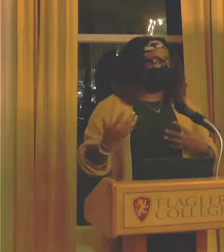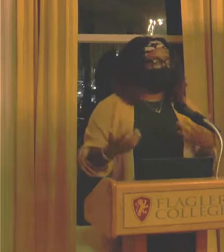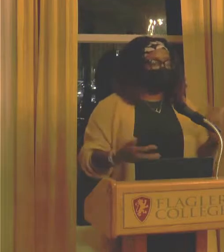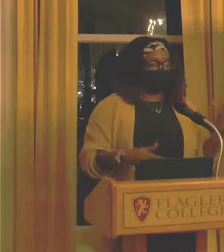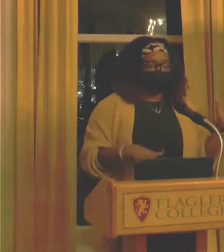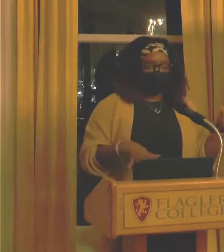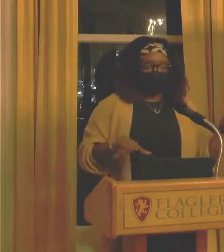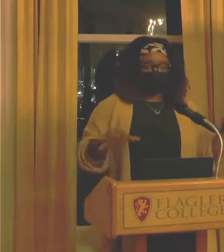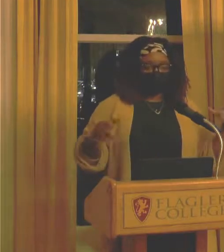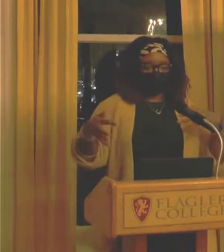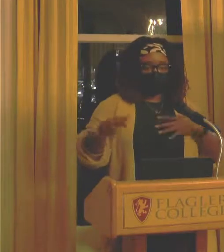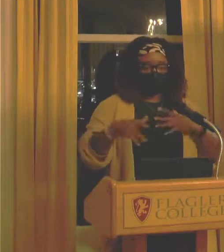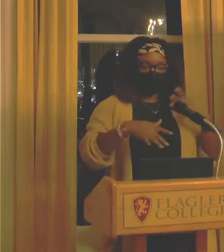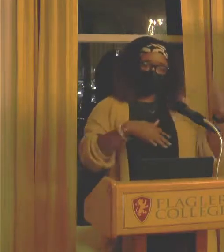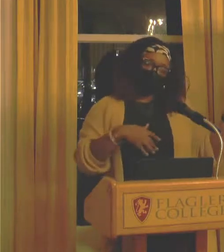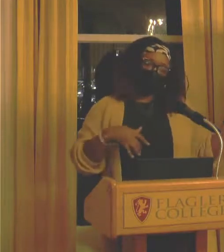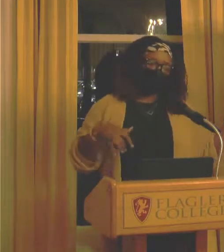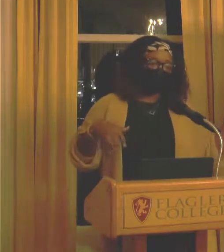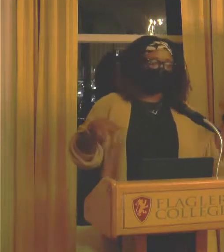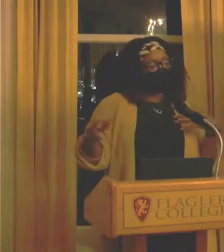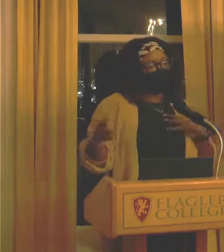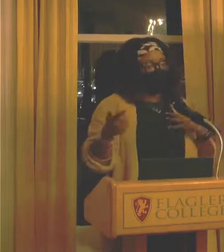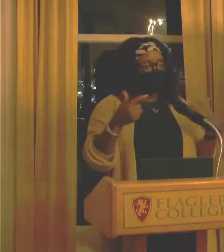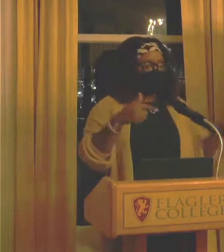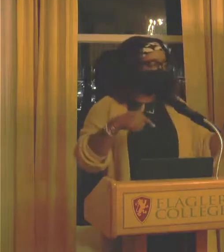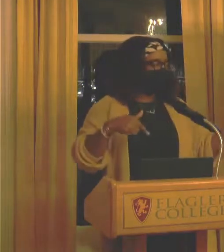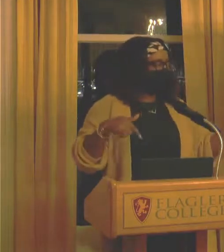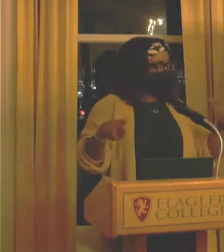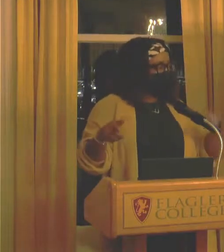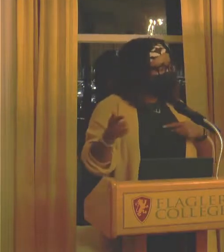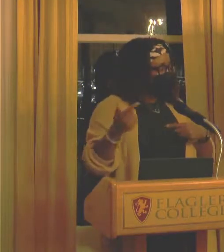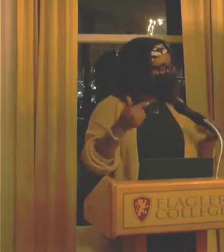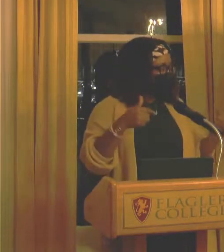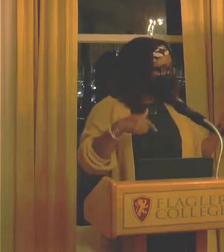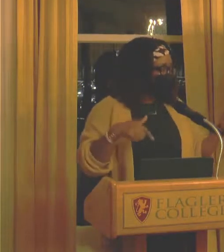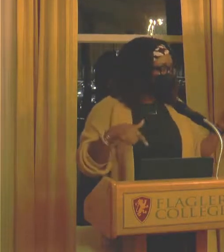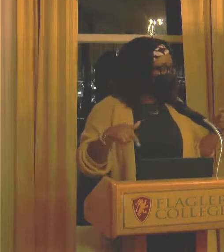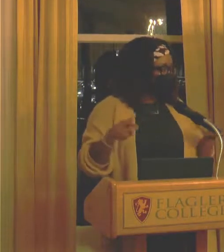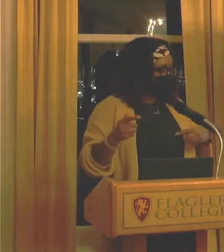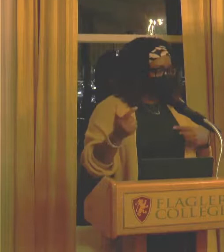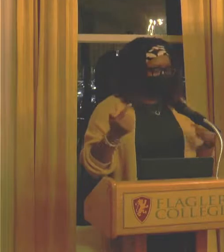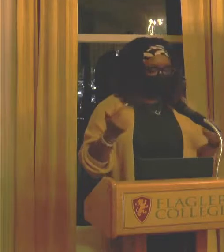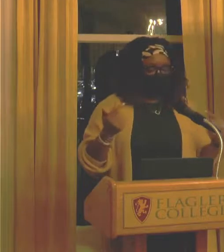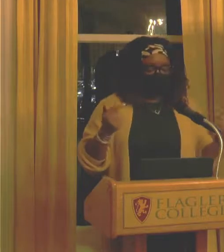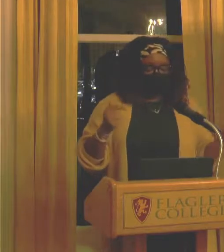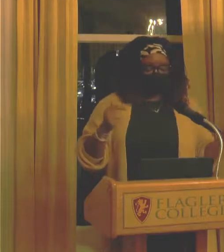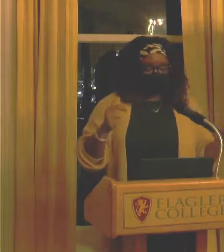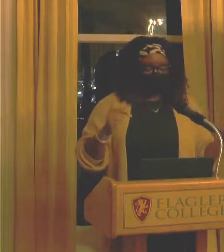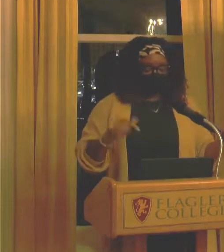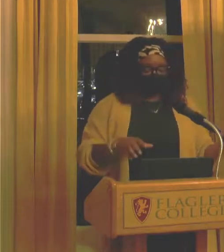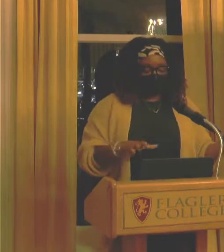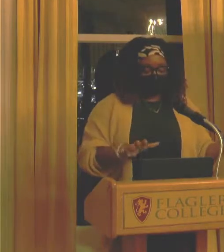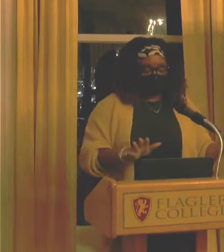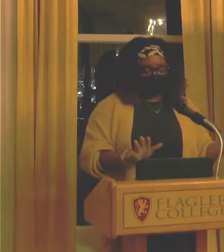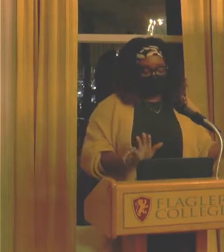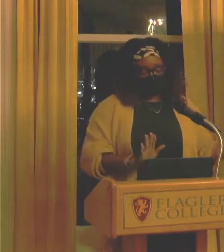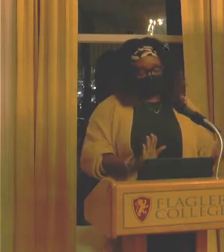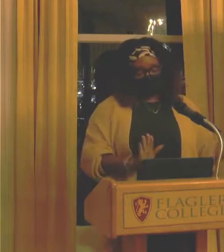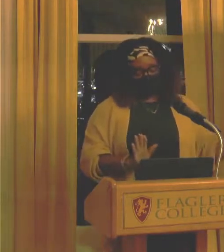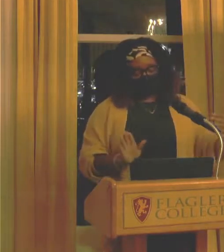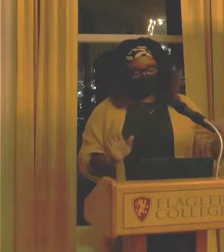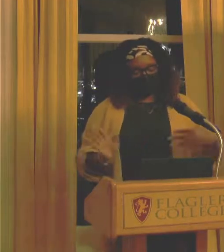something about that moment, you know, like the three of us in that space, that really